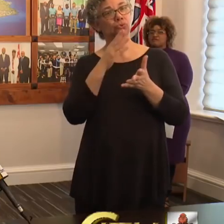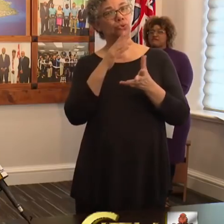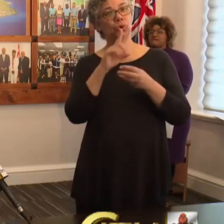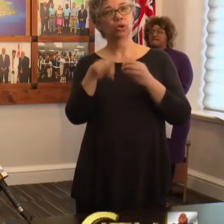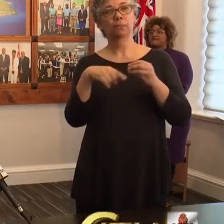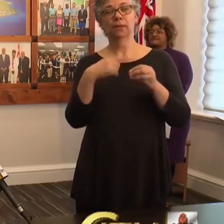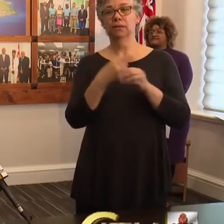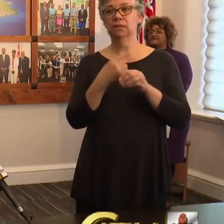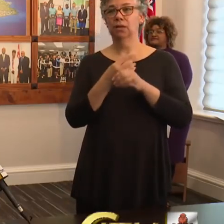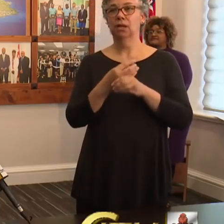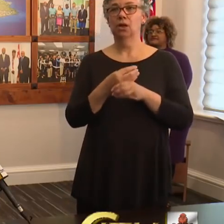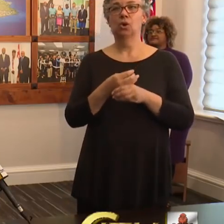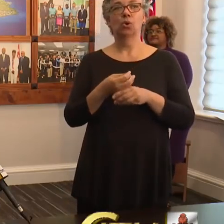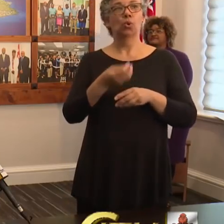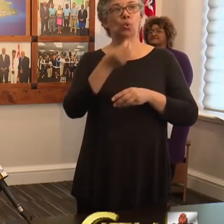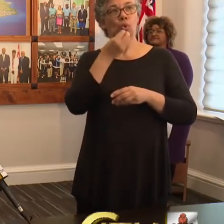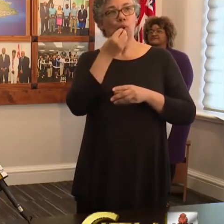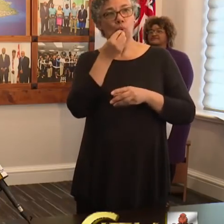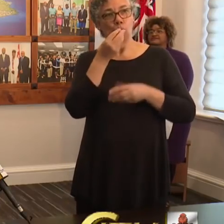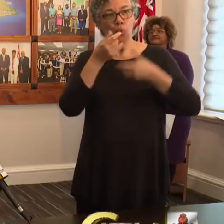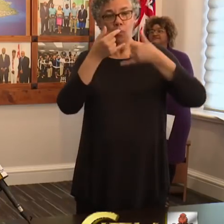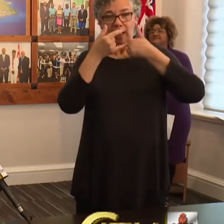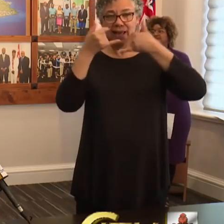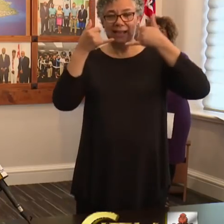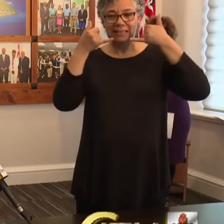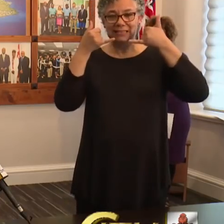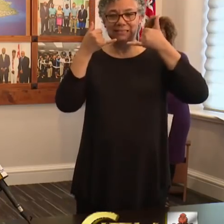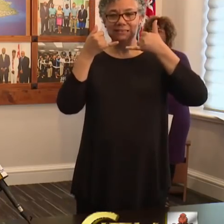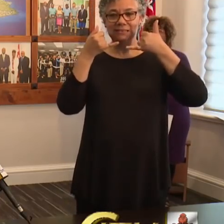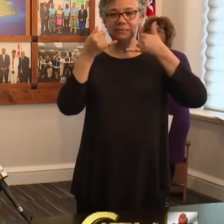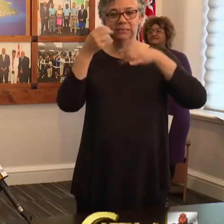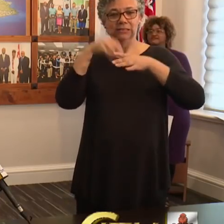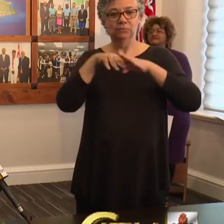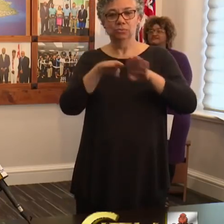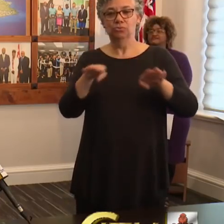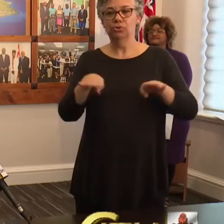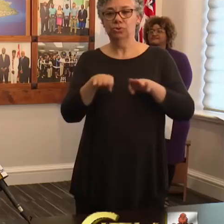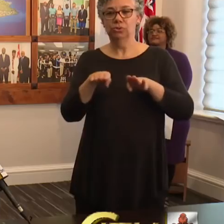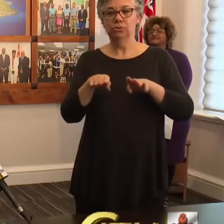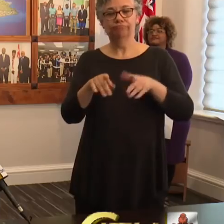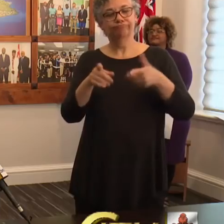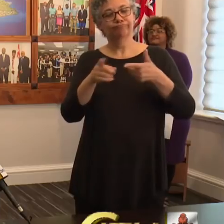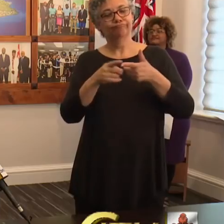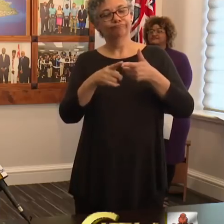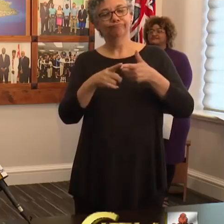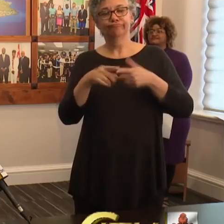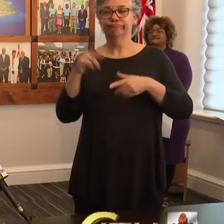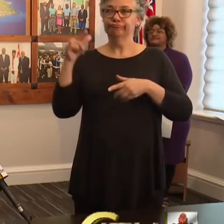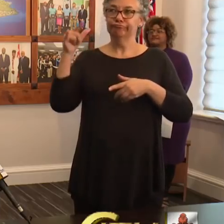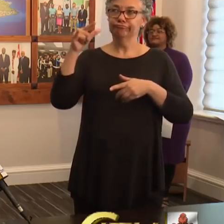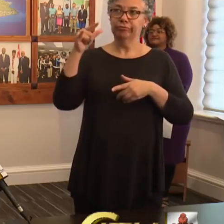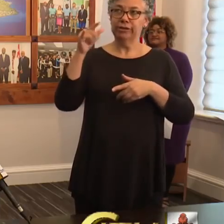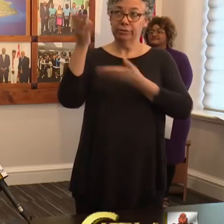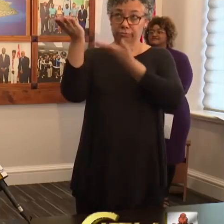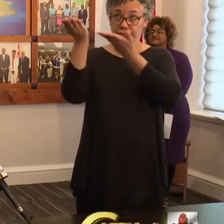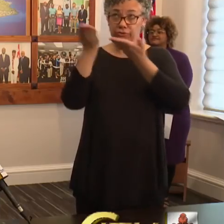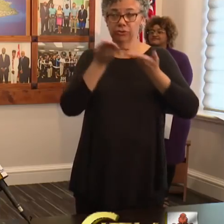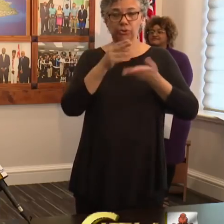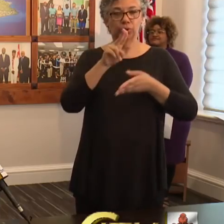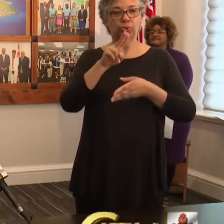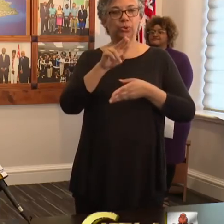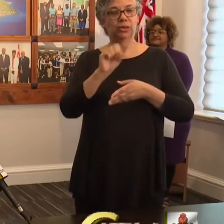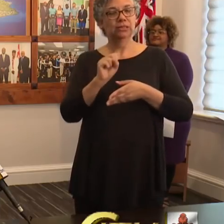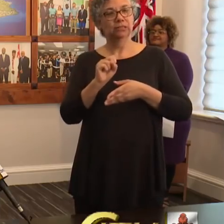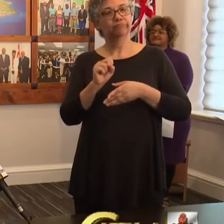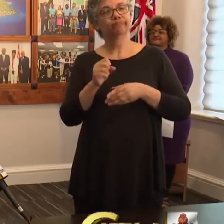mask industry in Bermuda. The flights, repatriation flights for persons from the United States and